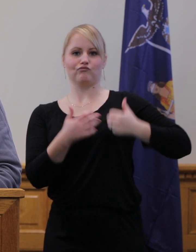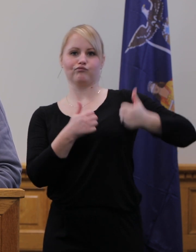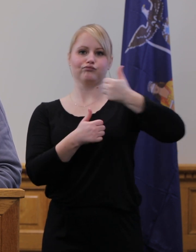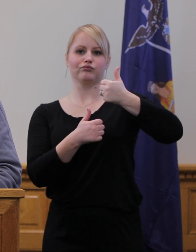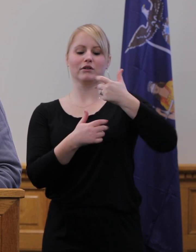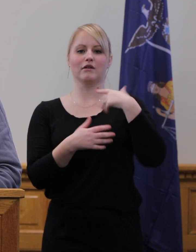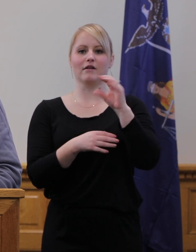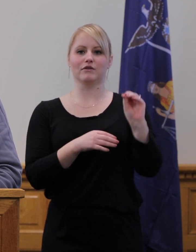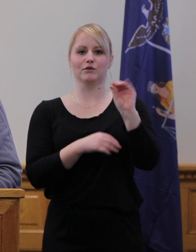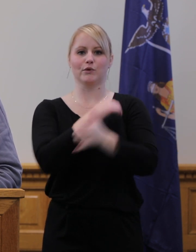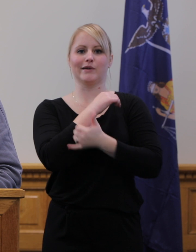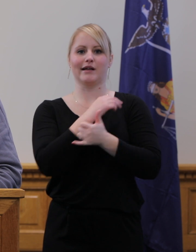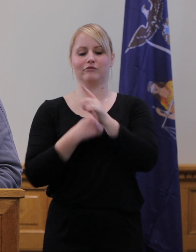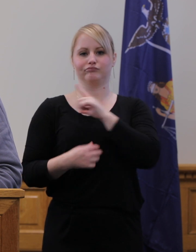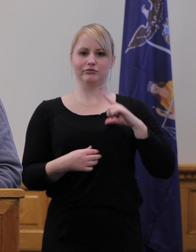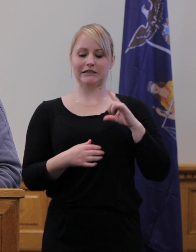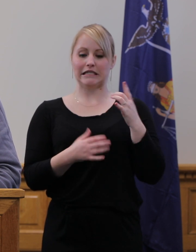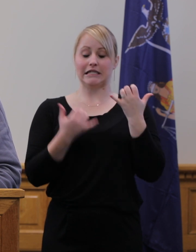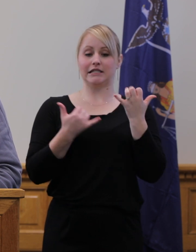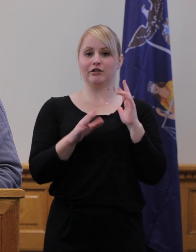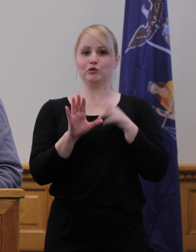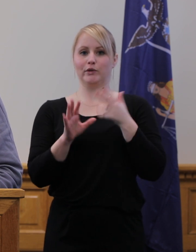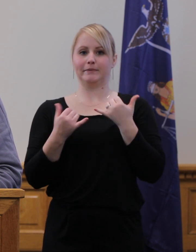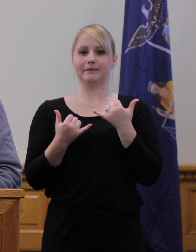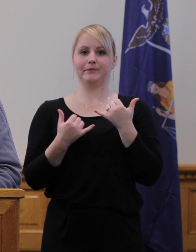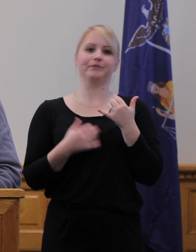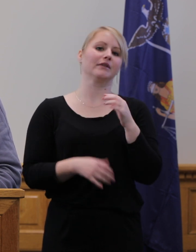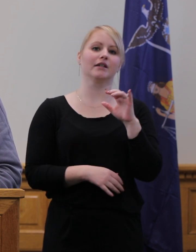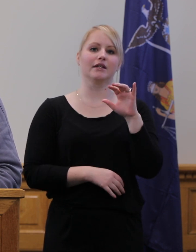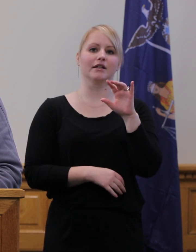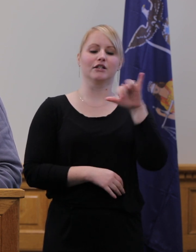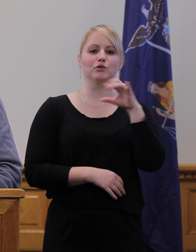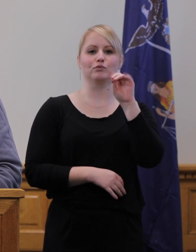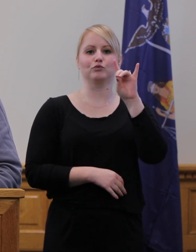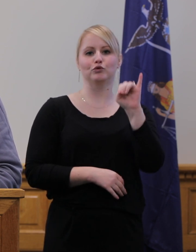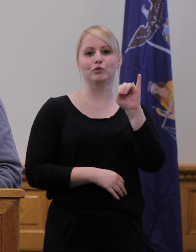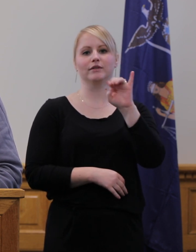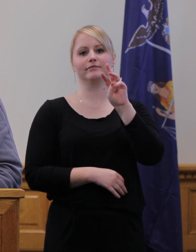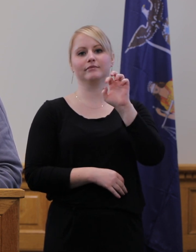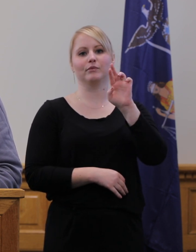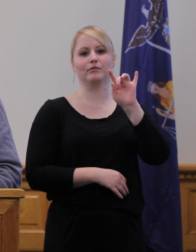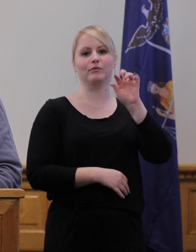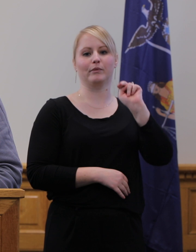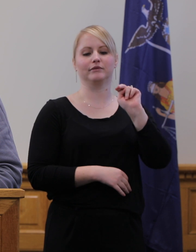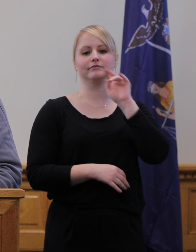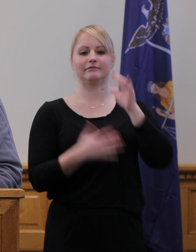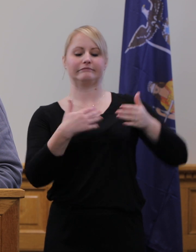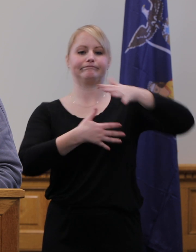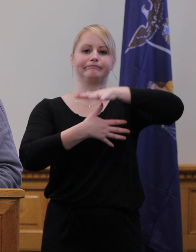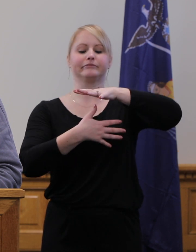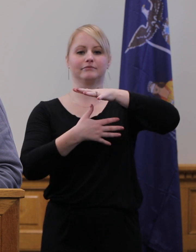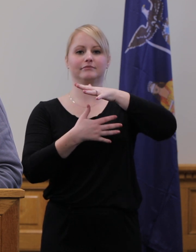is Jody Martin, Supervising Public Health Nurse for the Oswego County Health Department. Over the past two weeks we've seen a